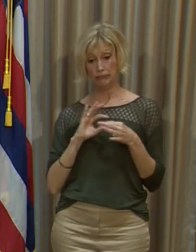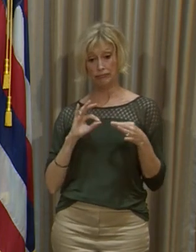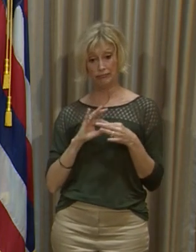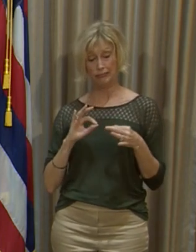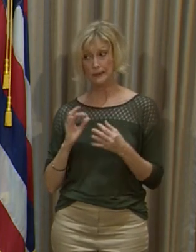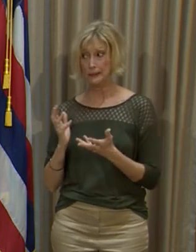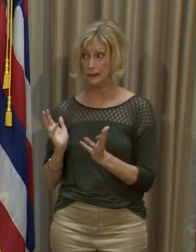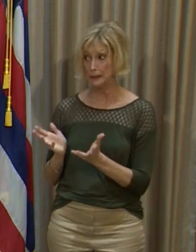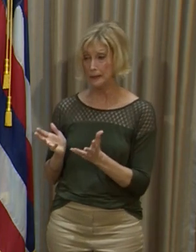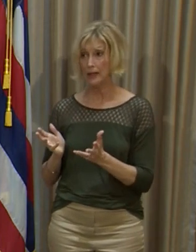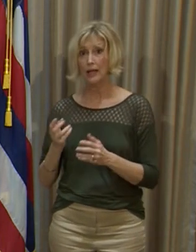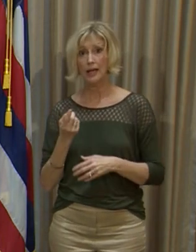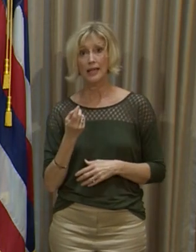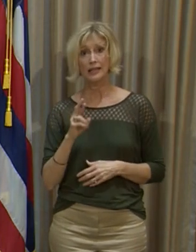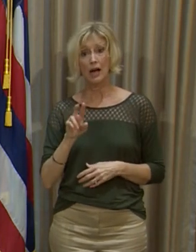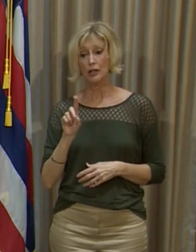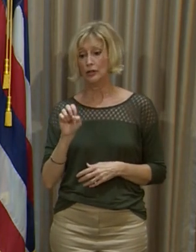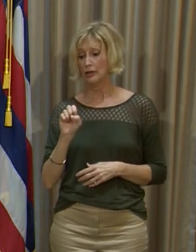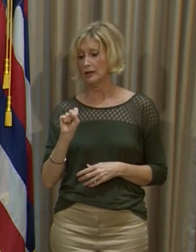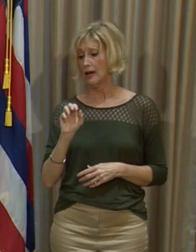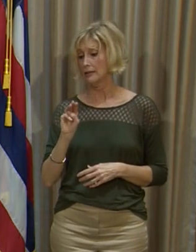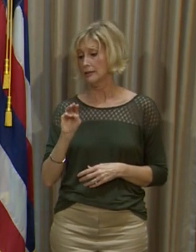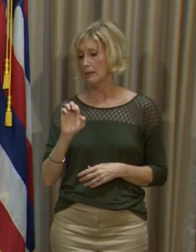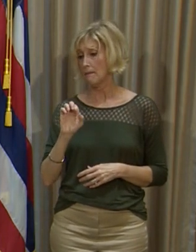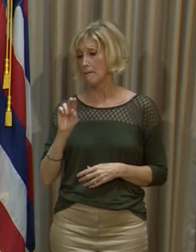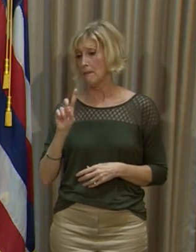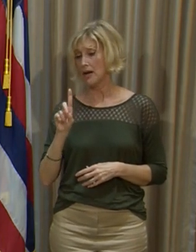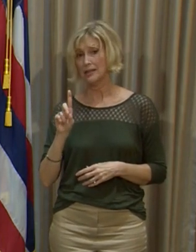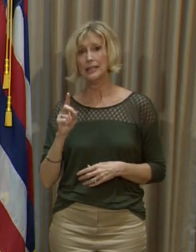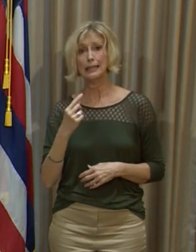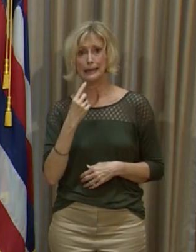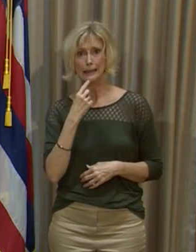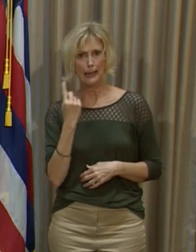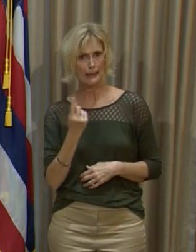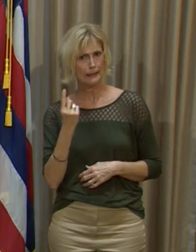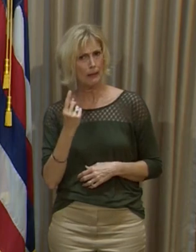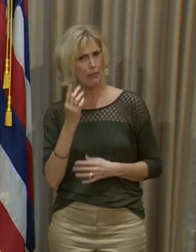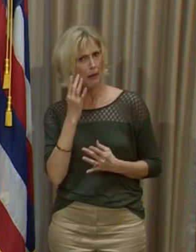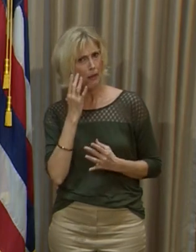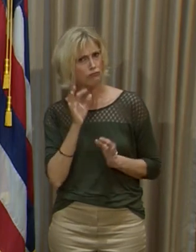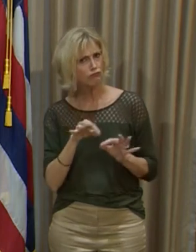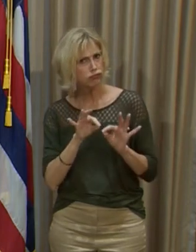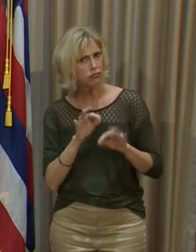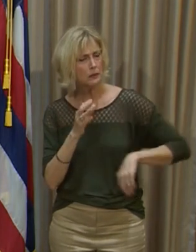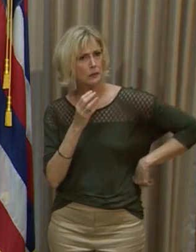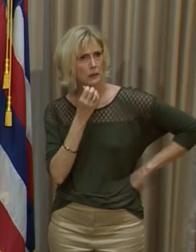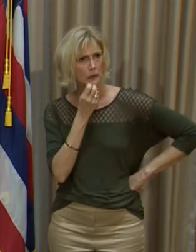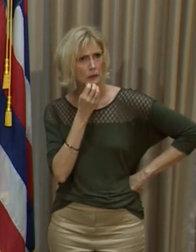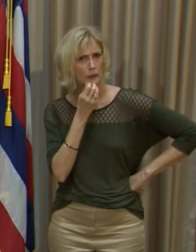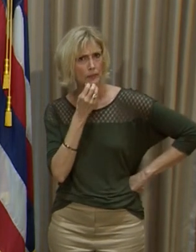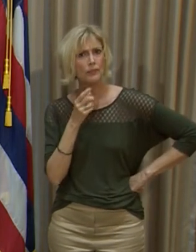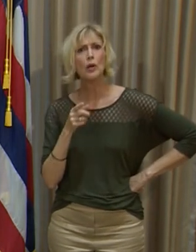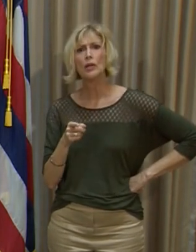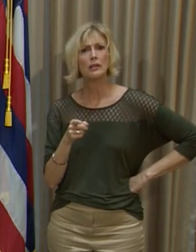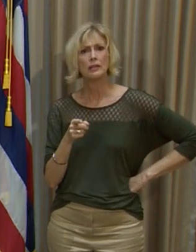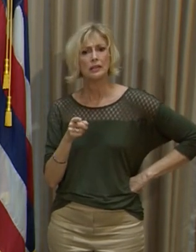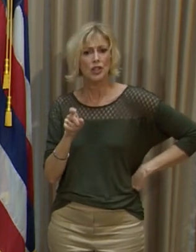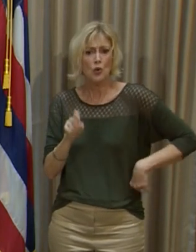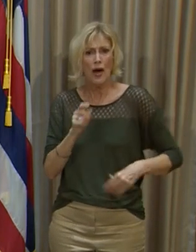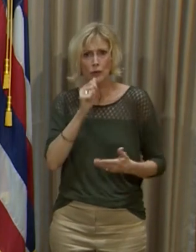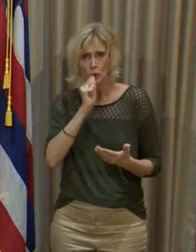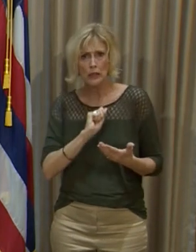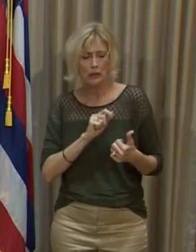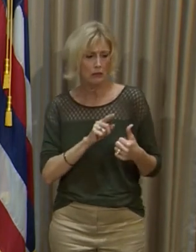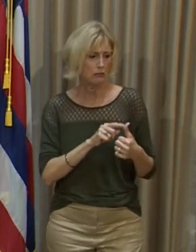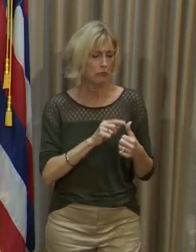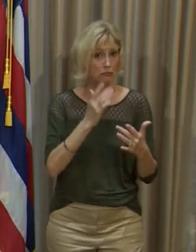came out, Dr. Desmond said a very astute thing to the Governor and I. He said, this is what you have to deal with. You